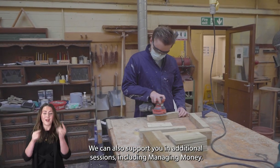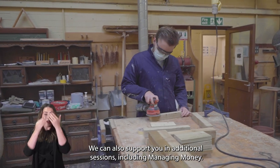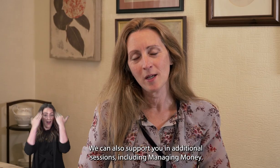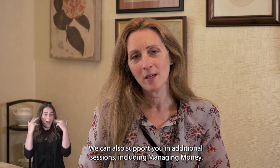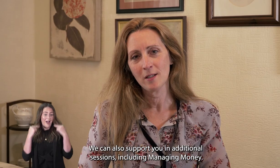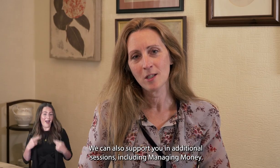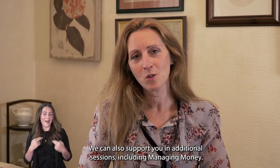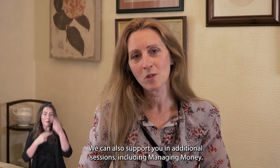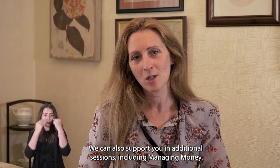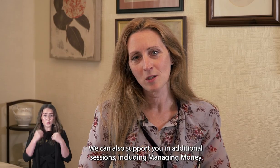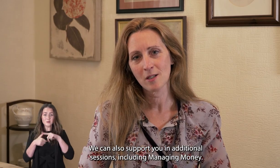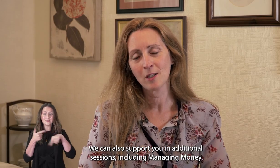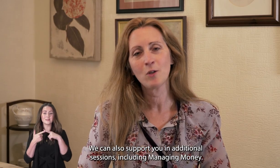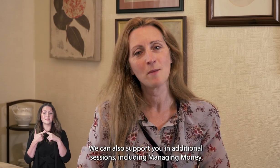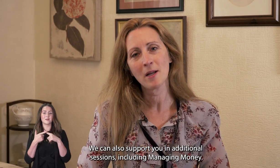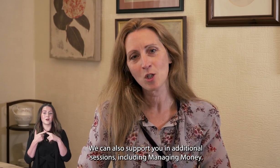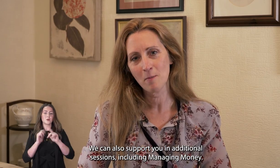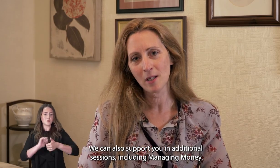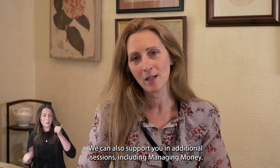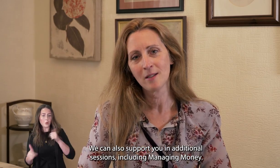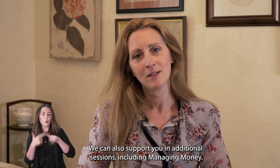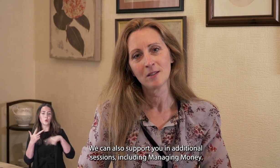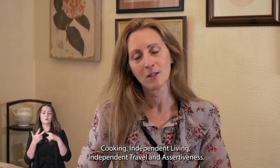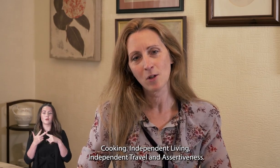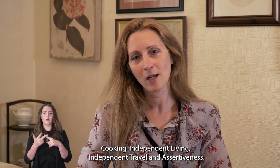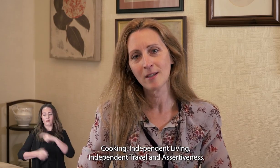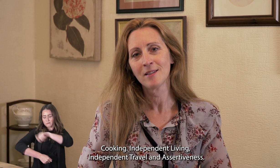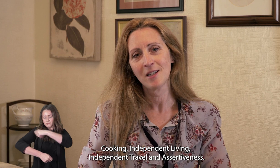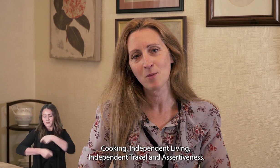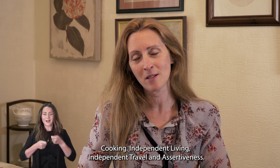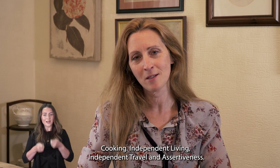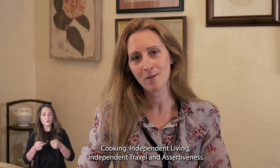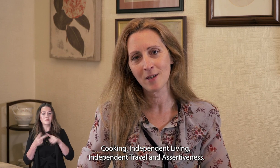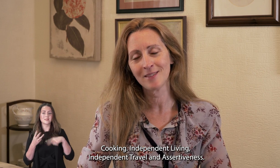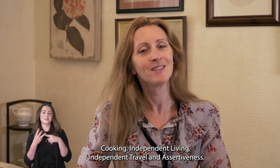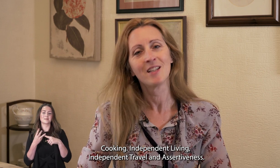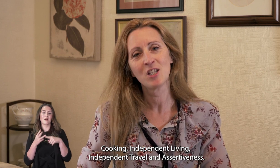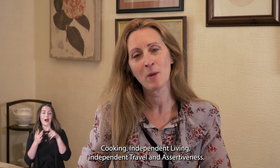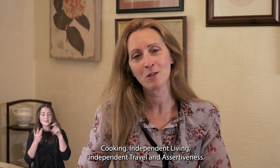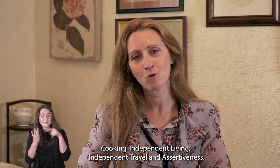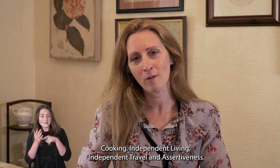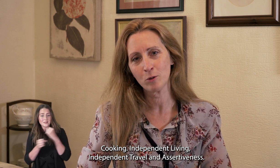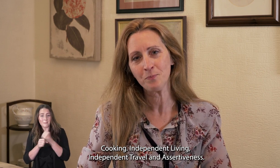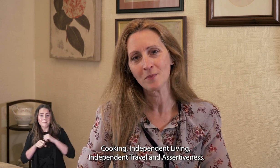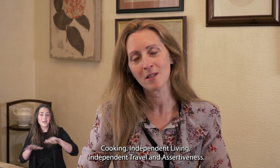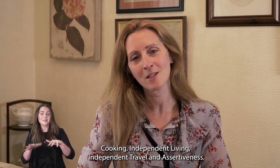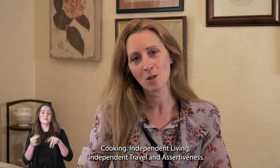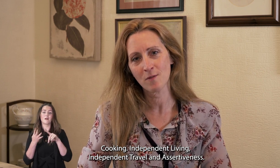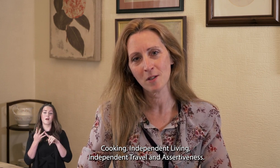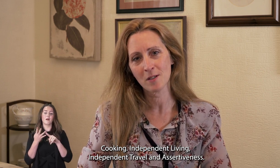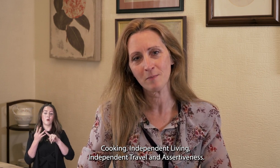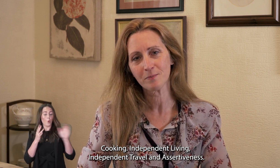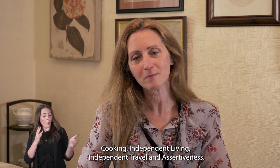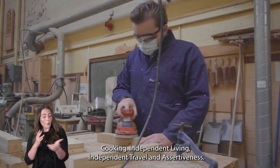support you in additional sessions including managing money, cooking, independent living, independent travel and